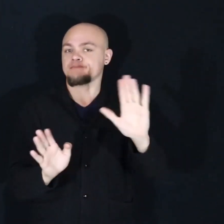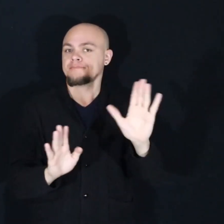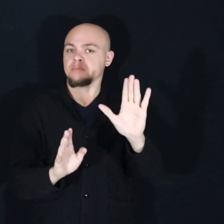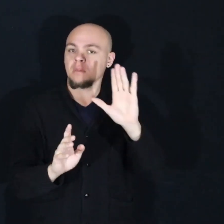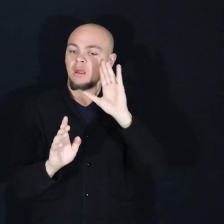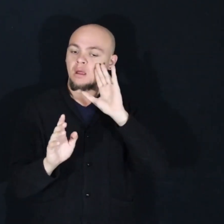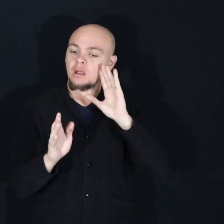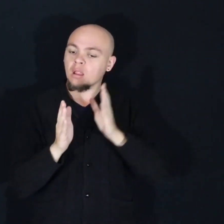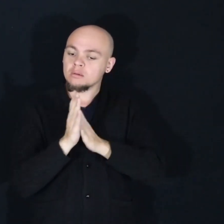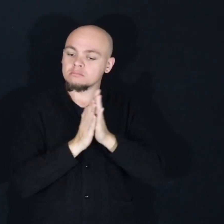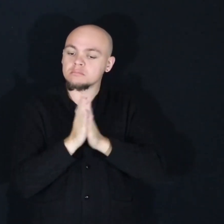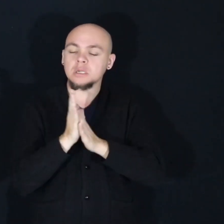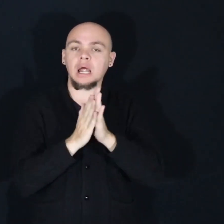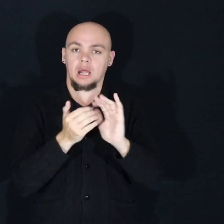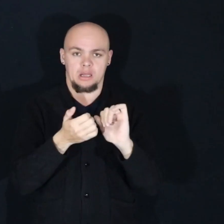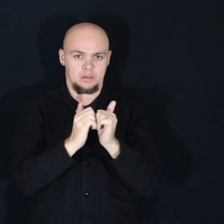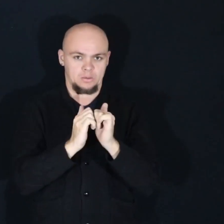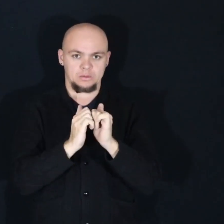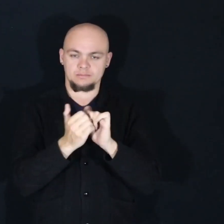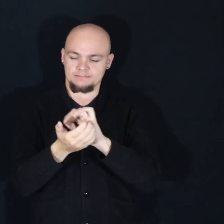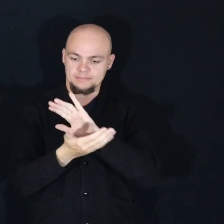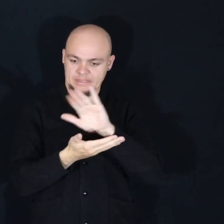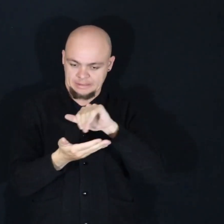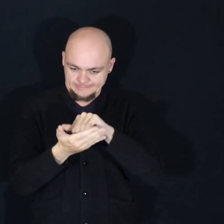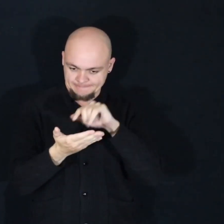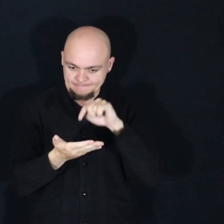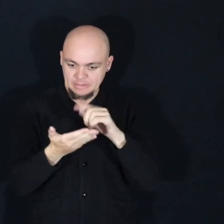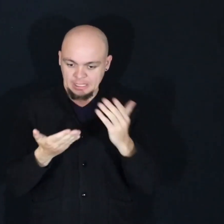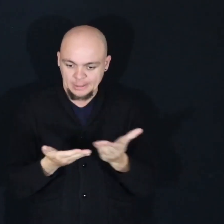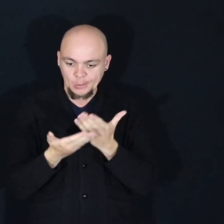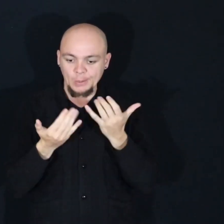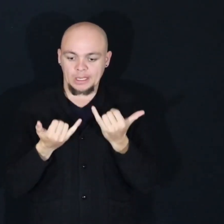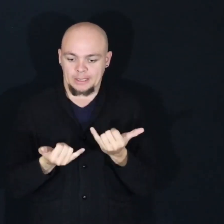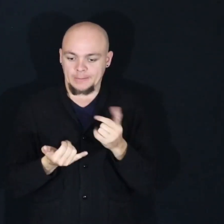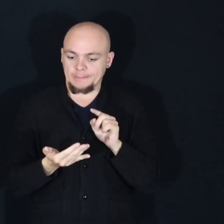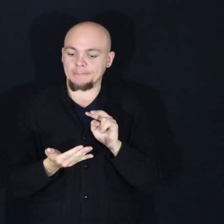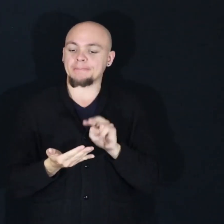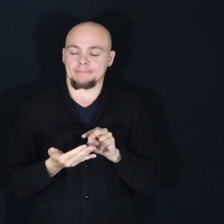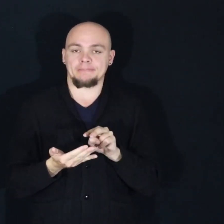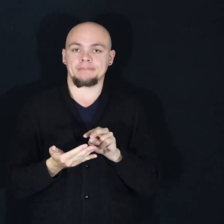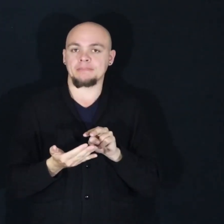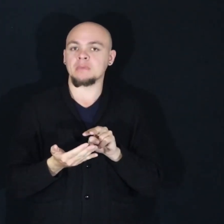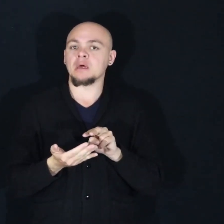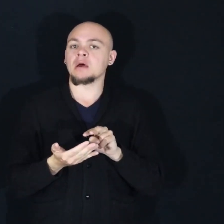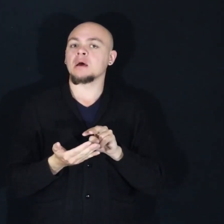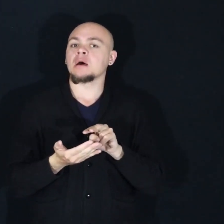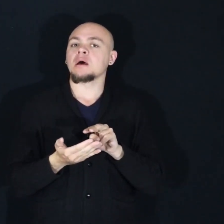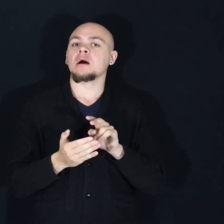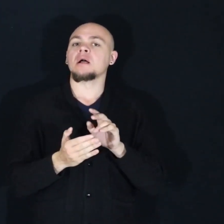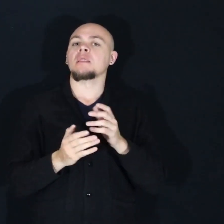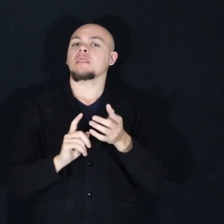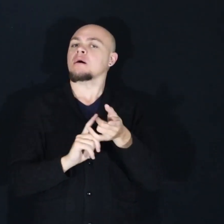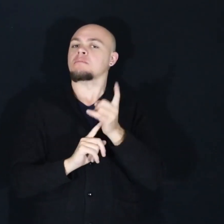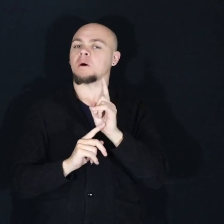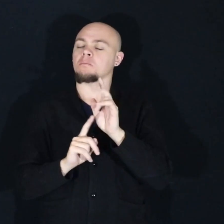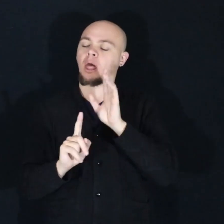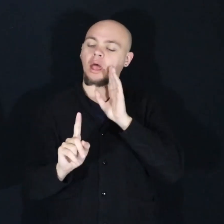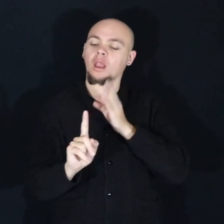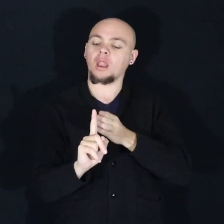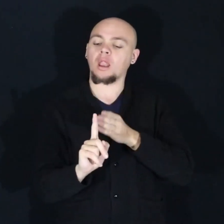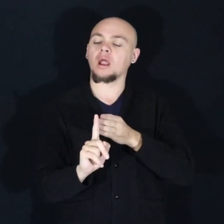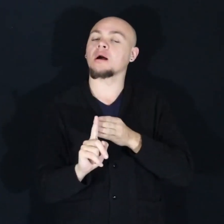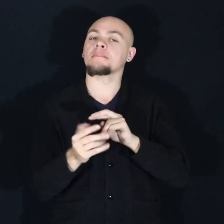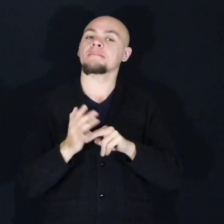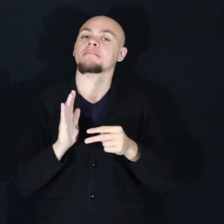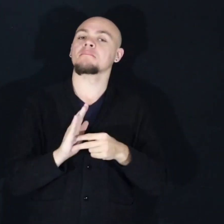to motivate ourselves in the center of the here and now. Being present in the moment not only helps us be aware